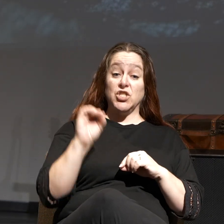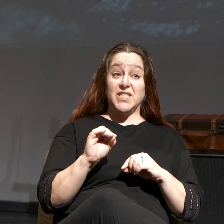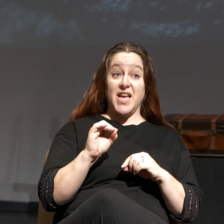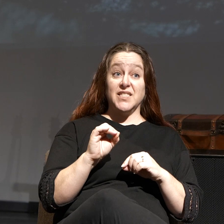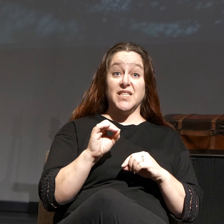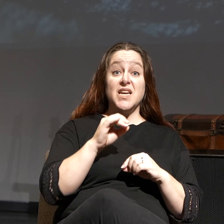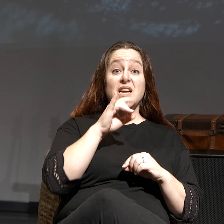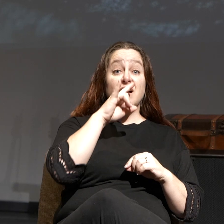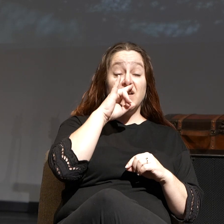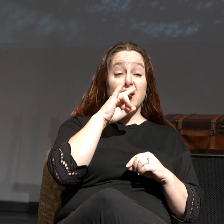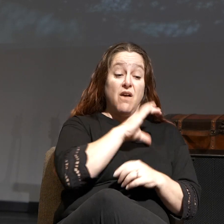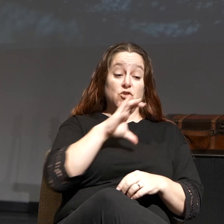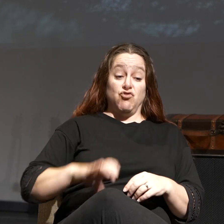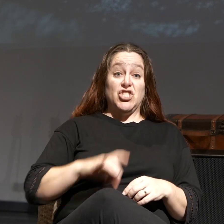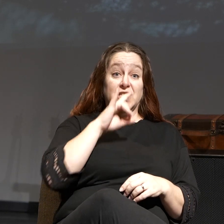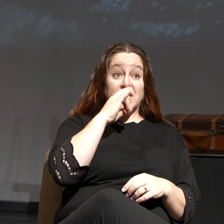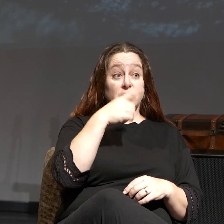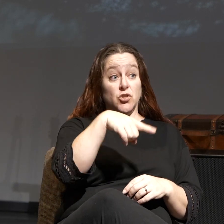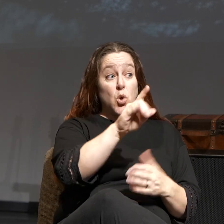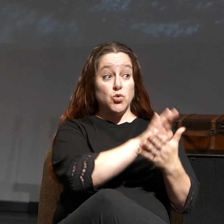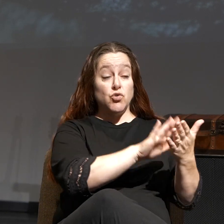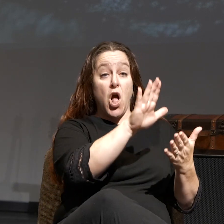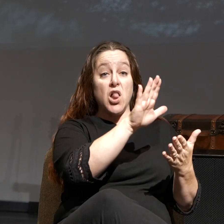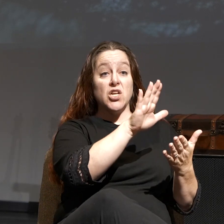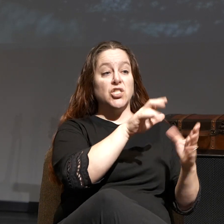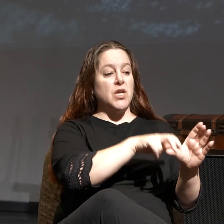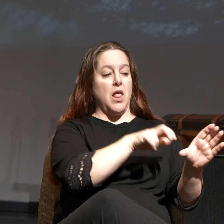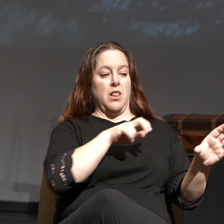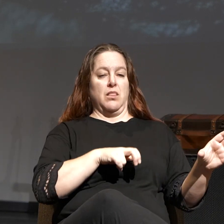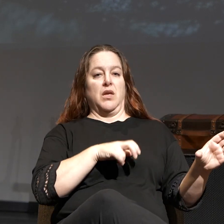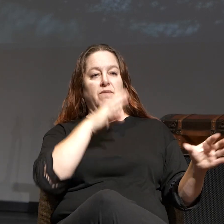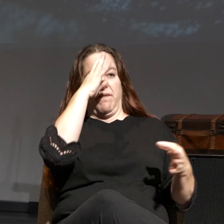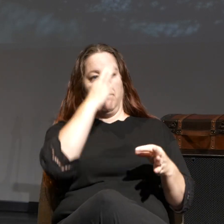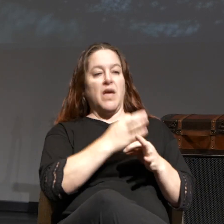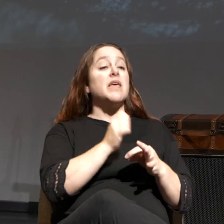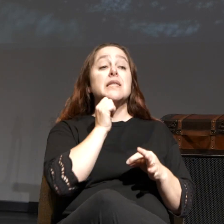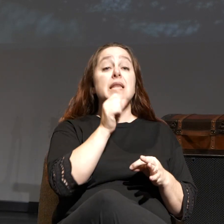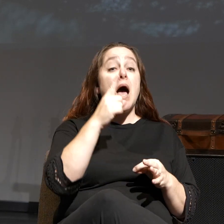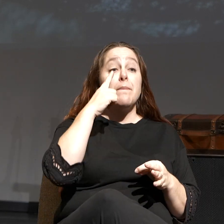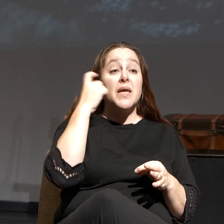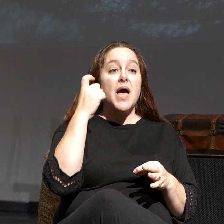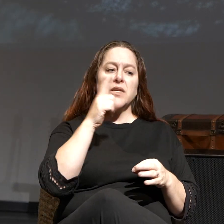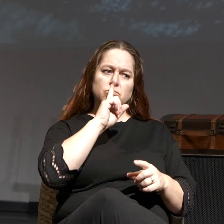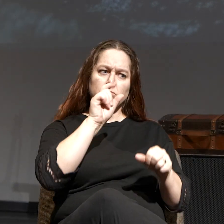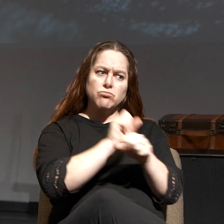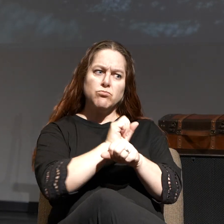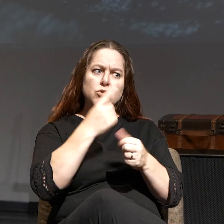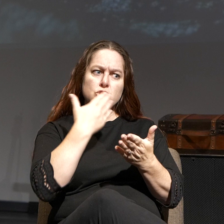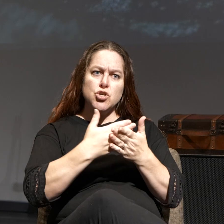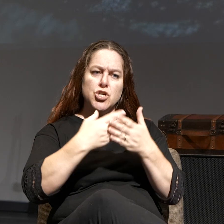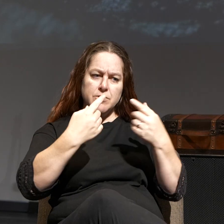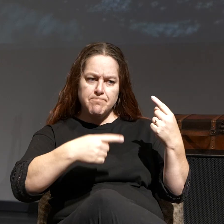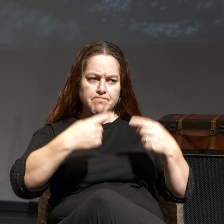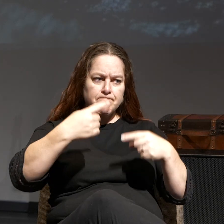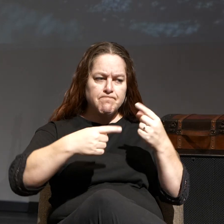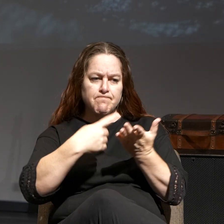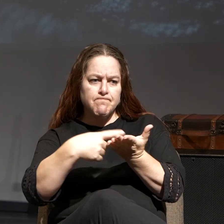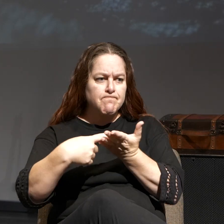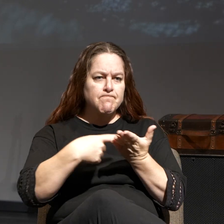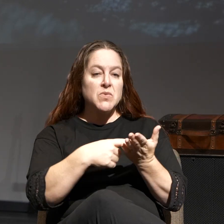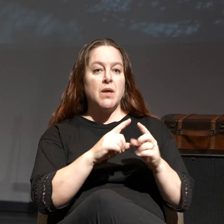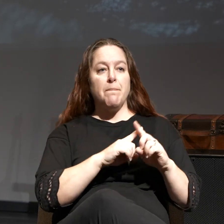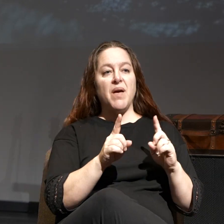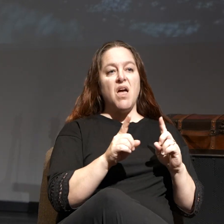go to college and defect from the faith not because of defensible arguments, but dogmatic assertions with an